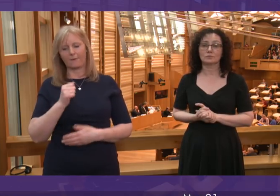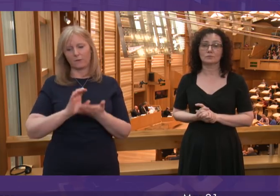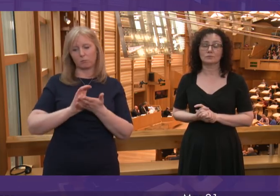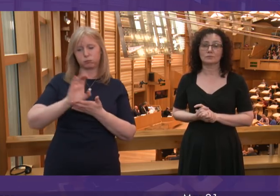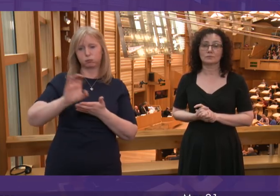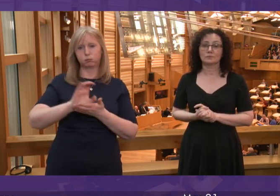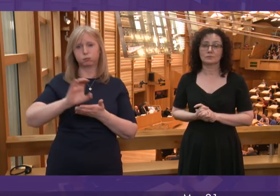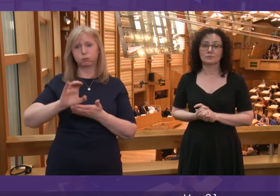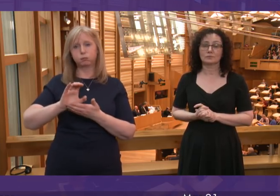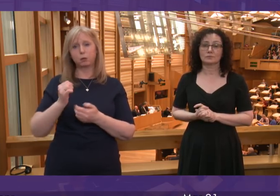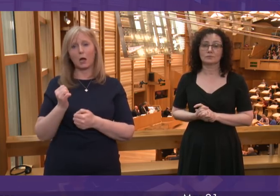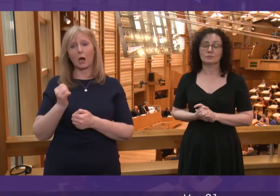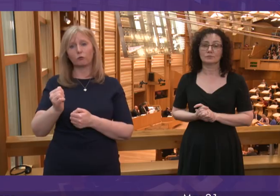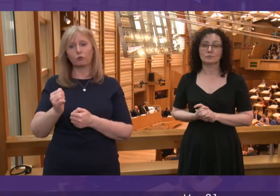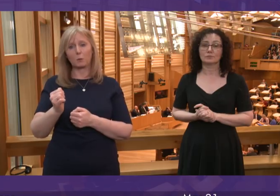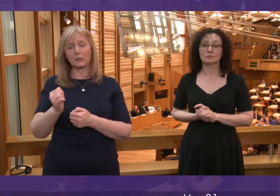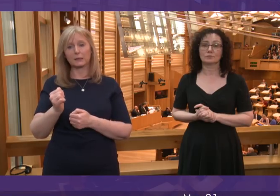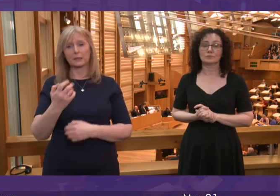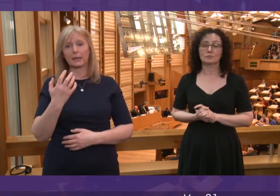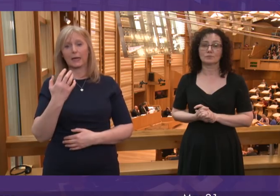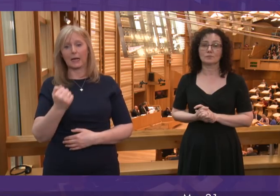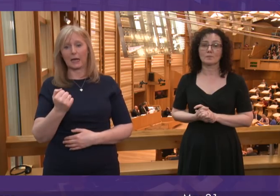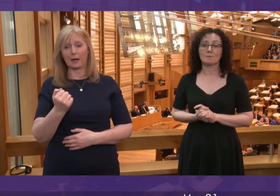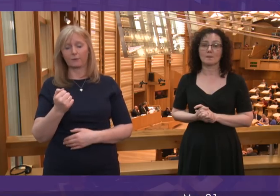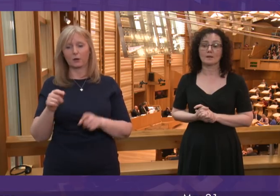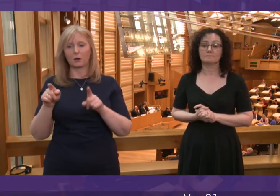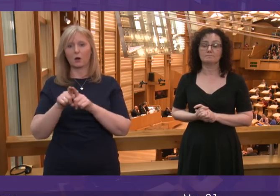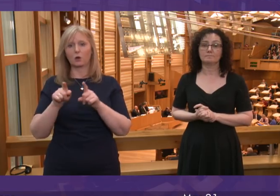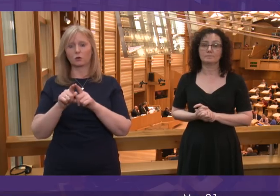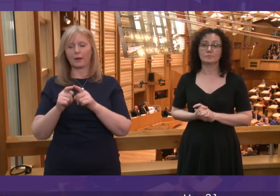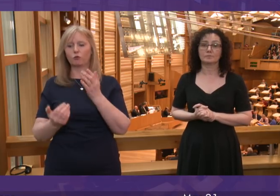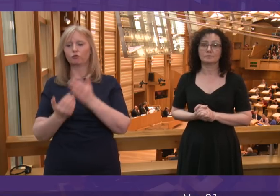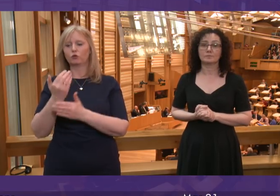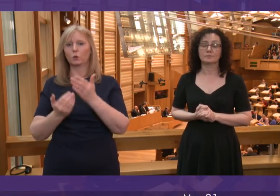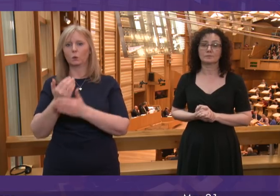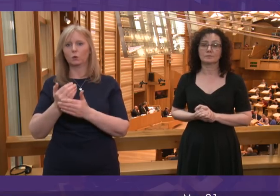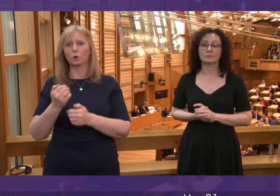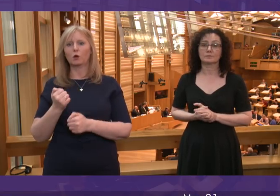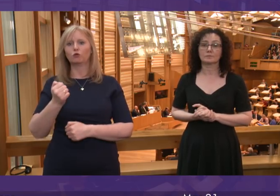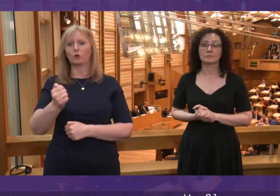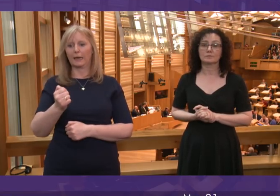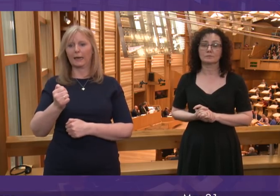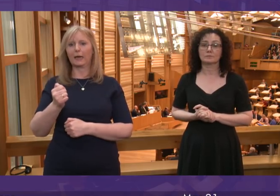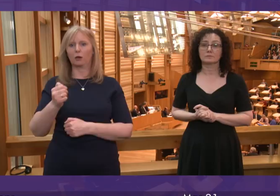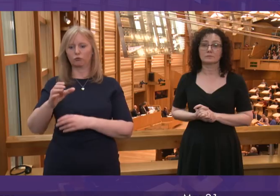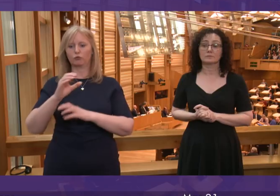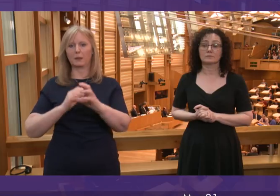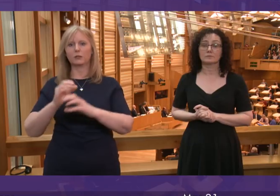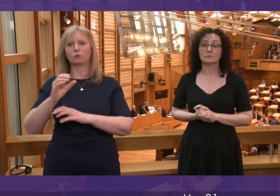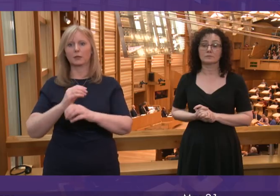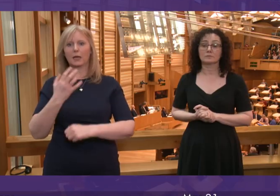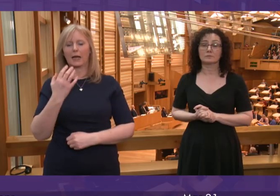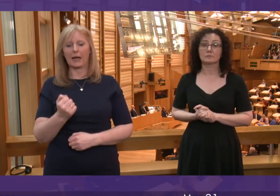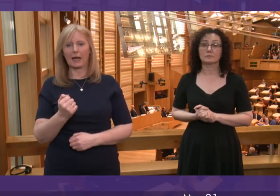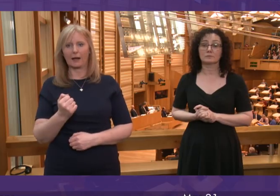railways. There is a renewal of rolling stock. There's a lot of very positive work that I hope passengers